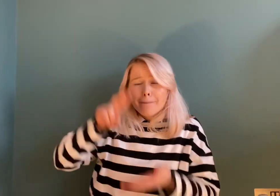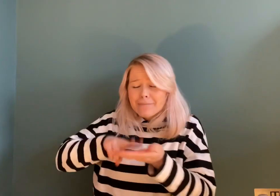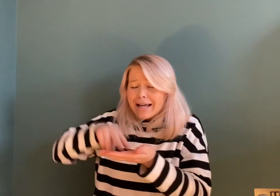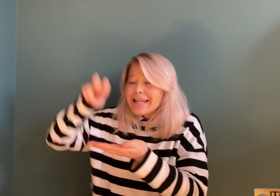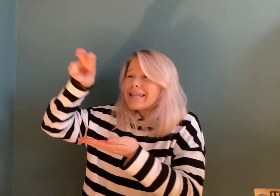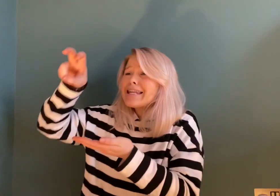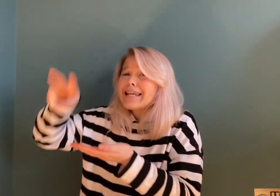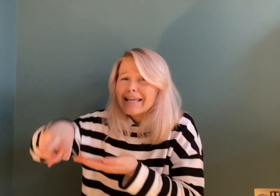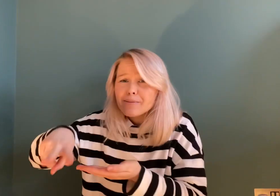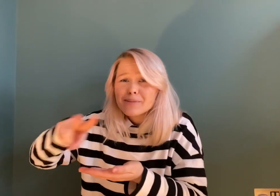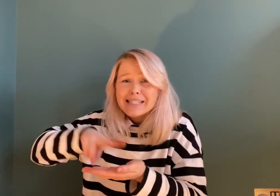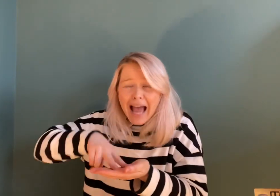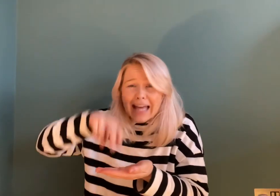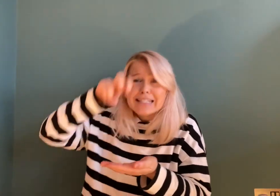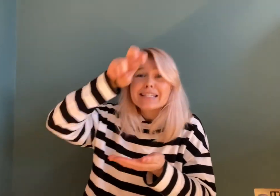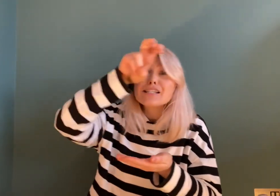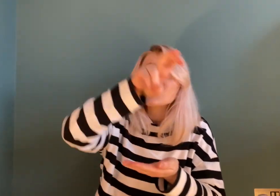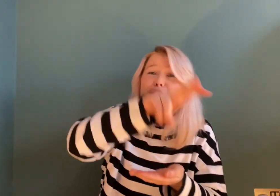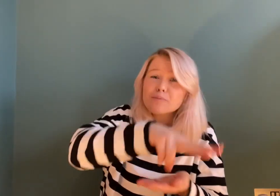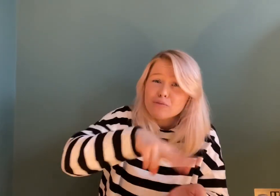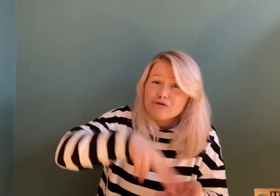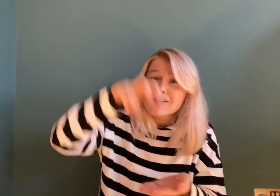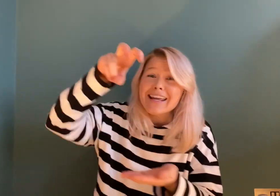leaps and springs.